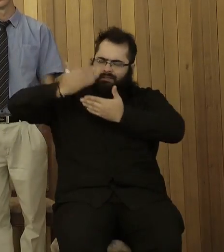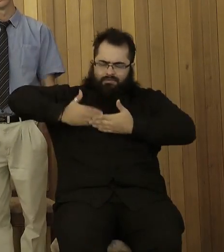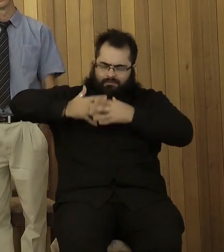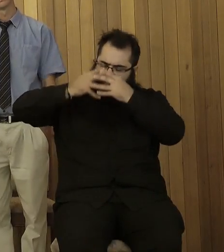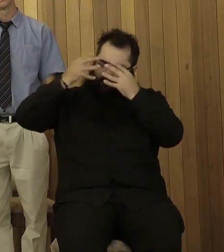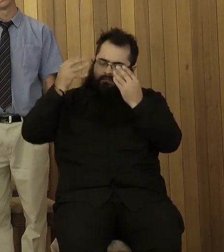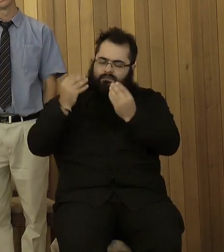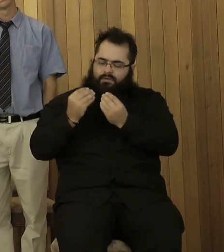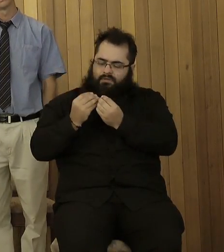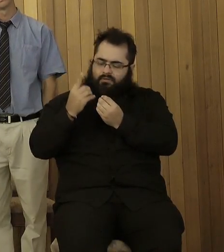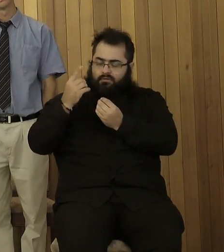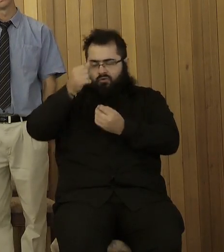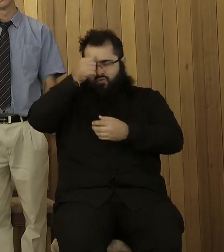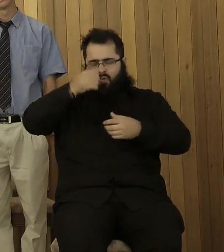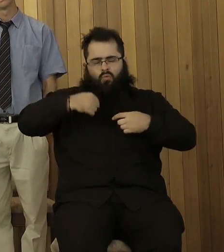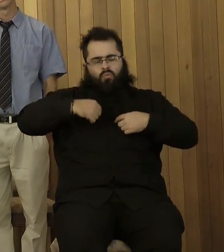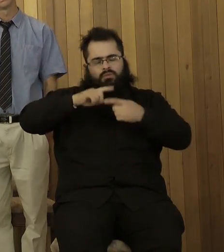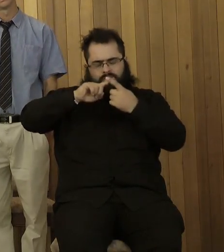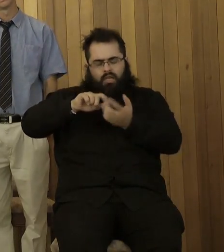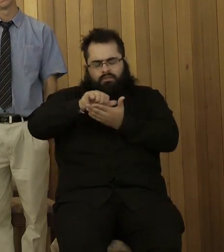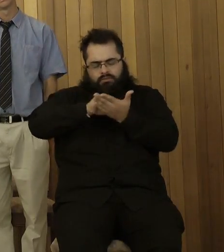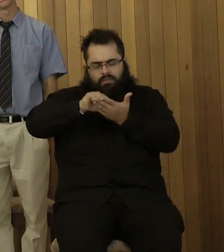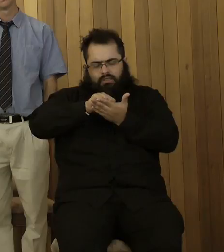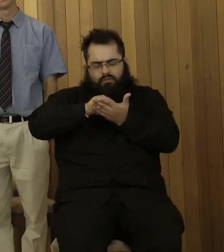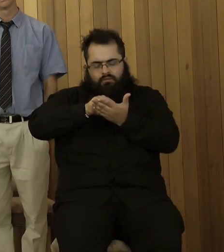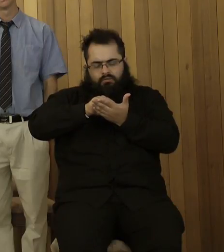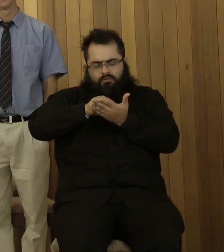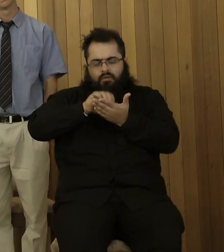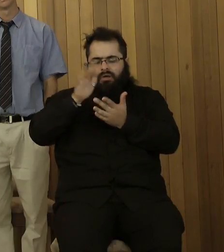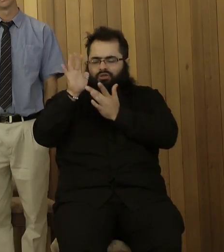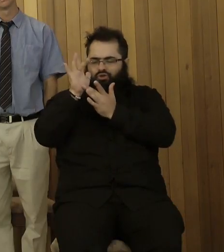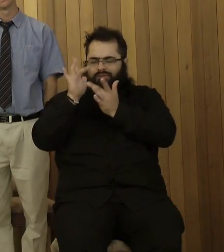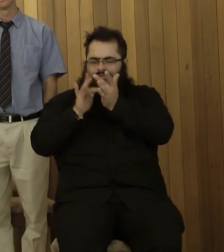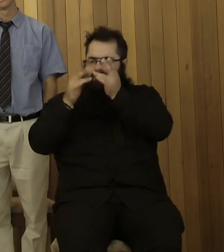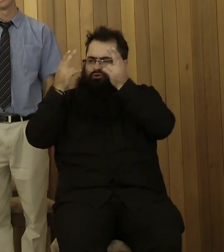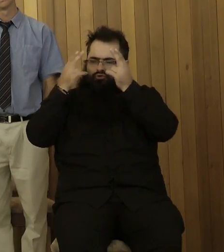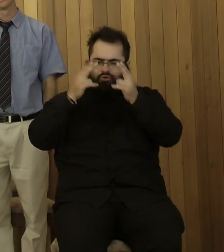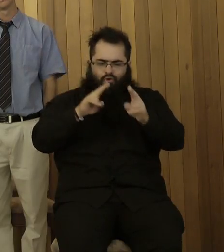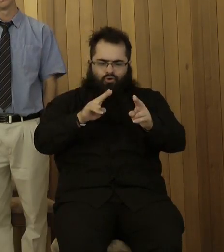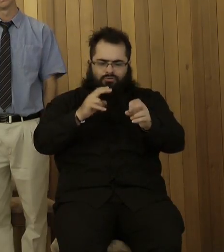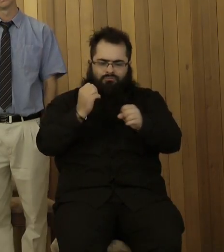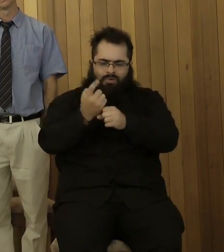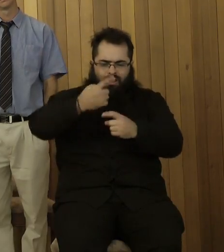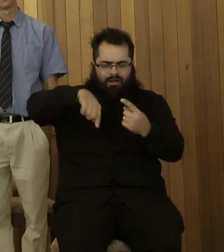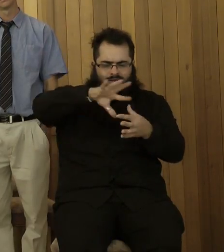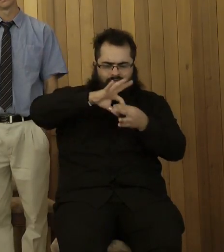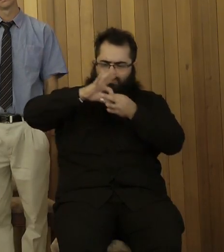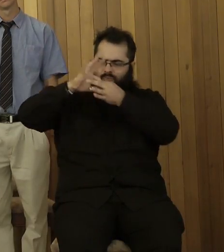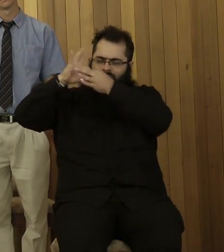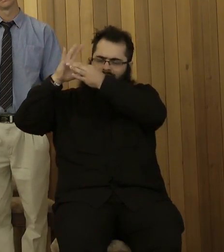we were yet sinners, Jesus died to bring us home to You. Father, draw us all closer to You. May we see